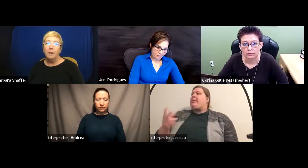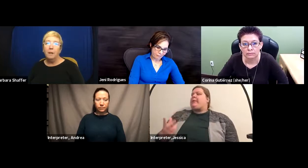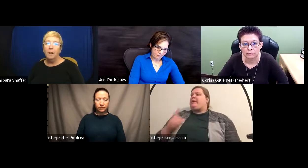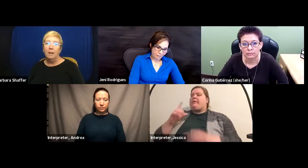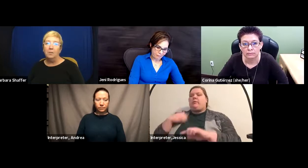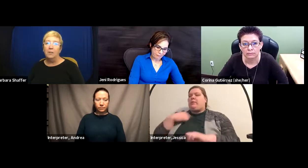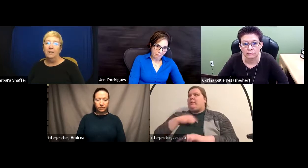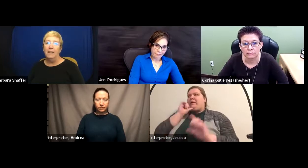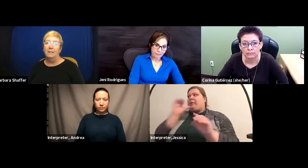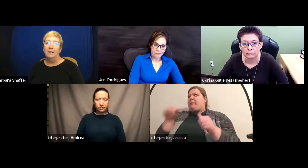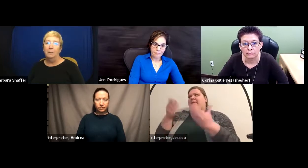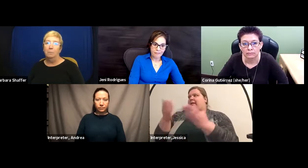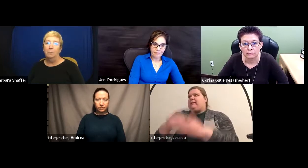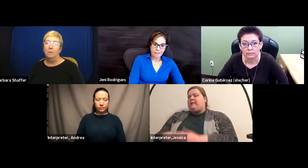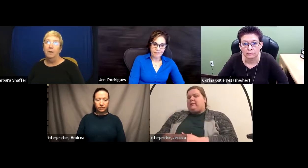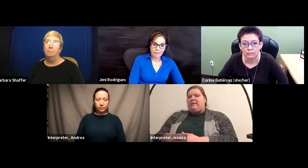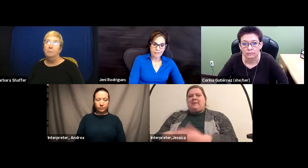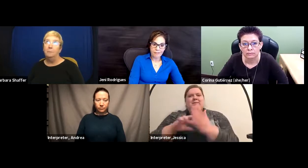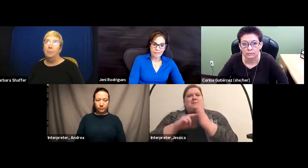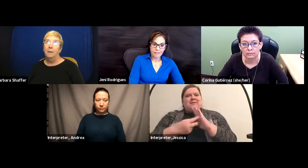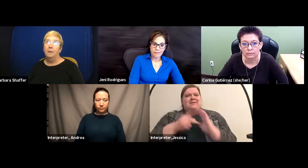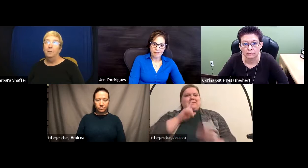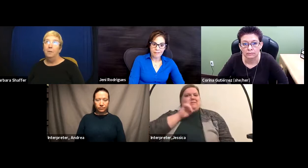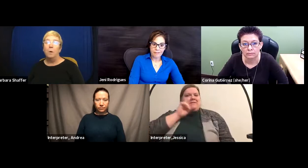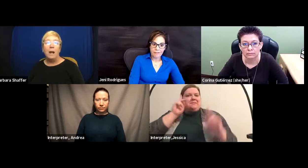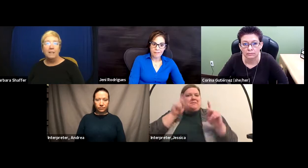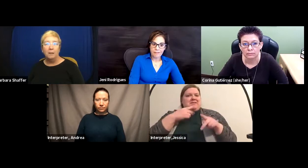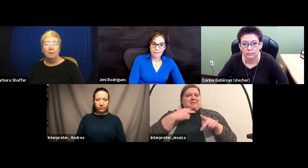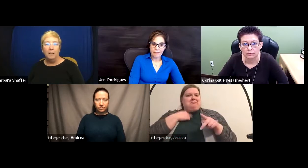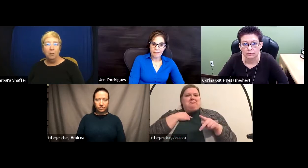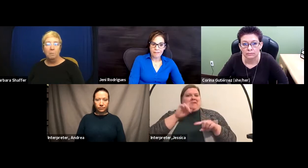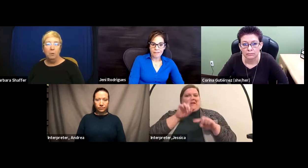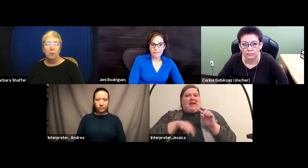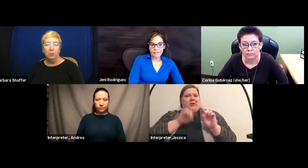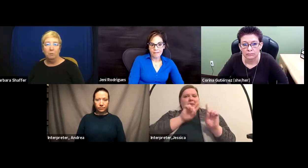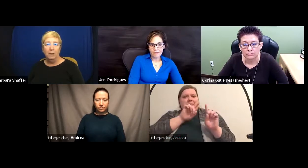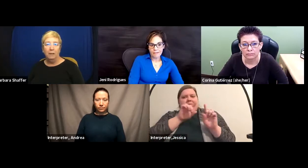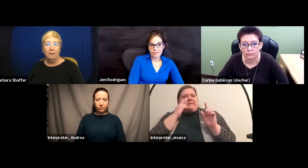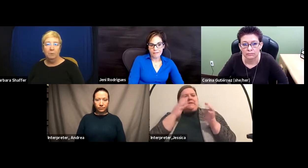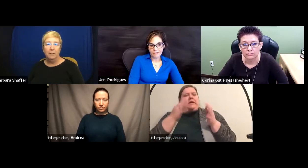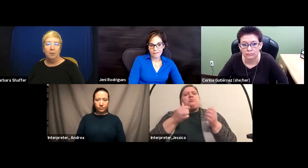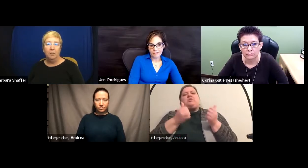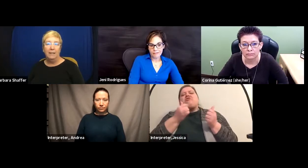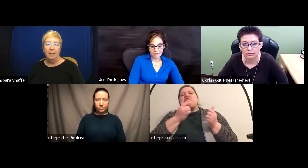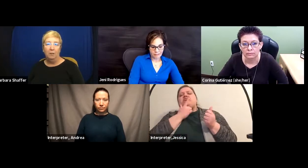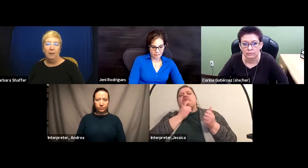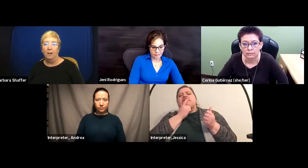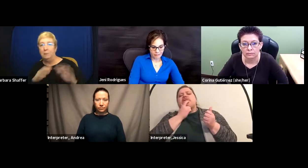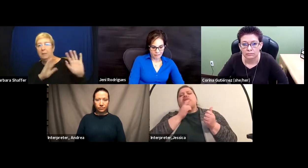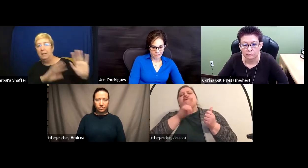I also think that the rise of video remote interpreting, particularly in healthcare, and I'm speaking